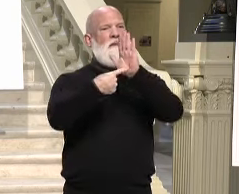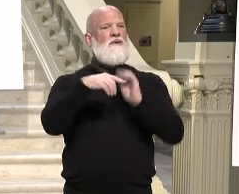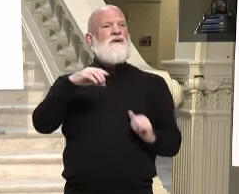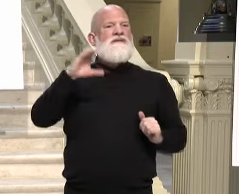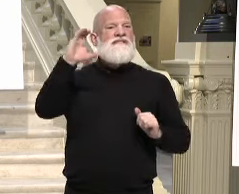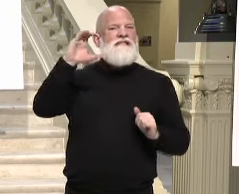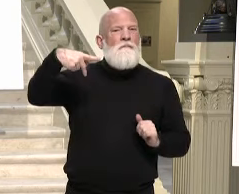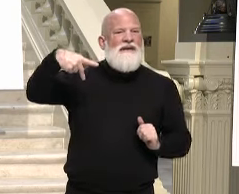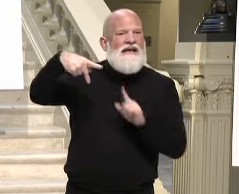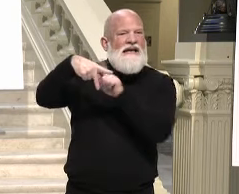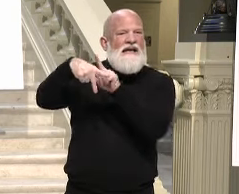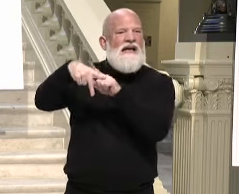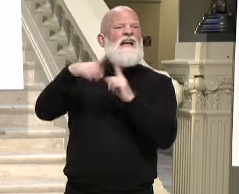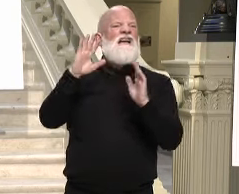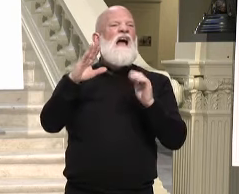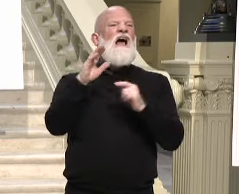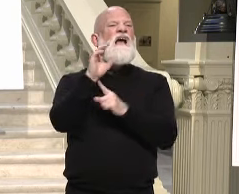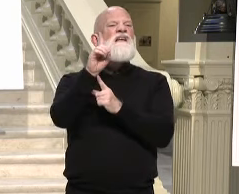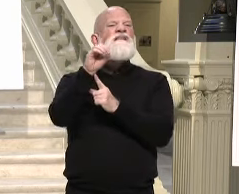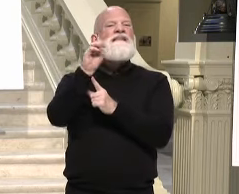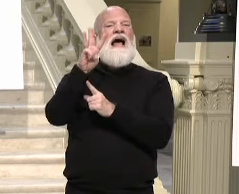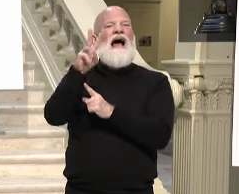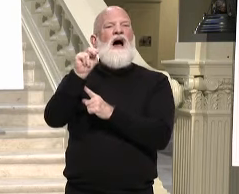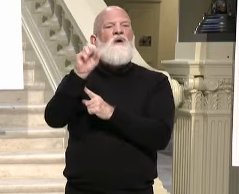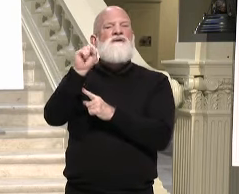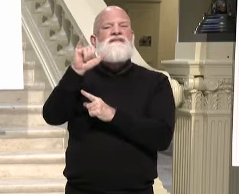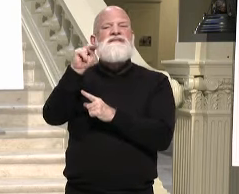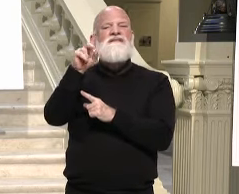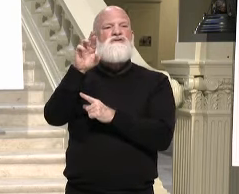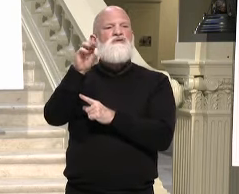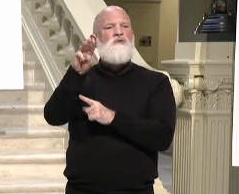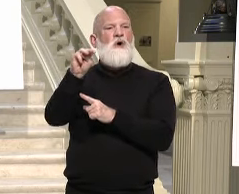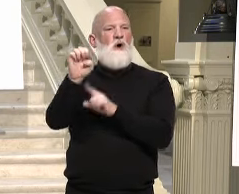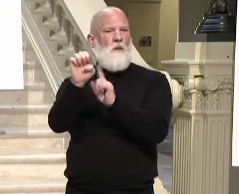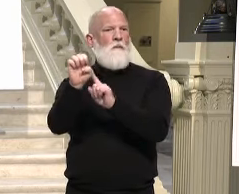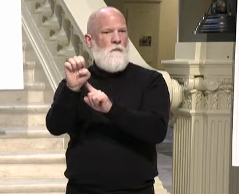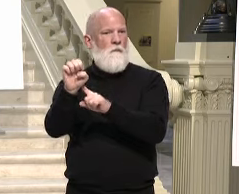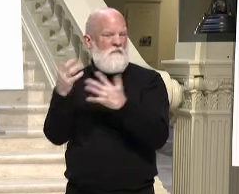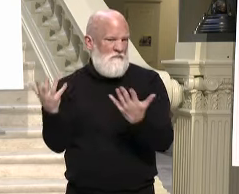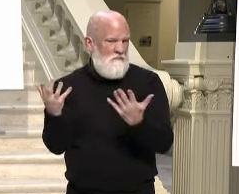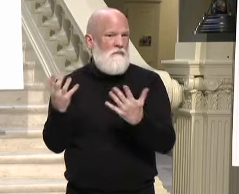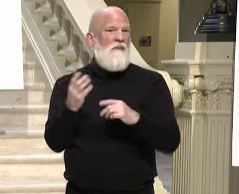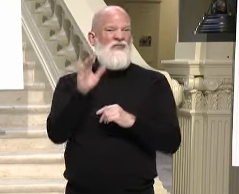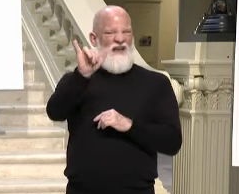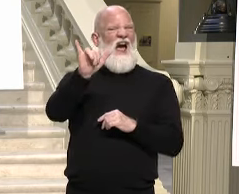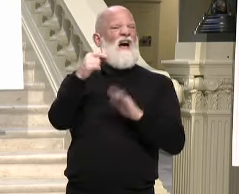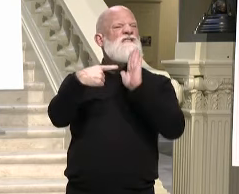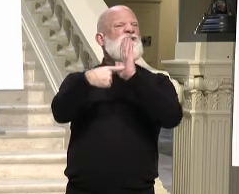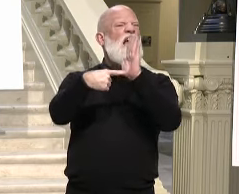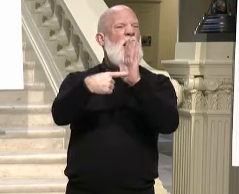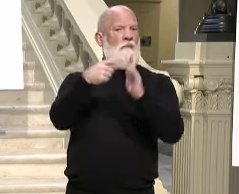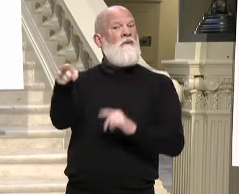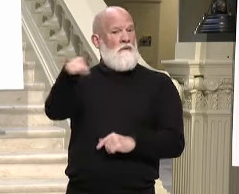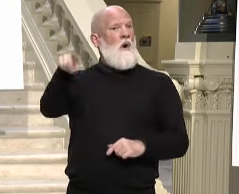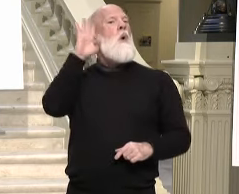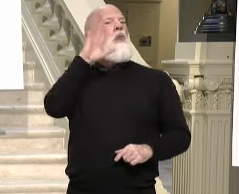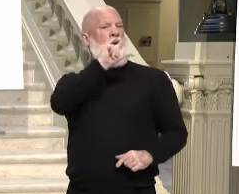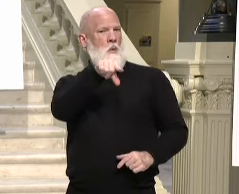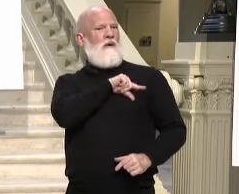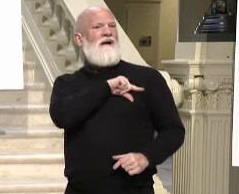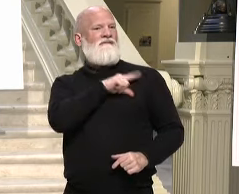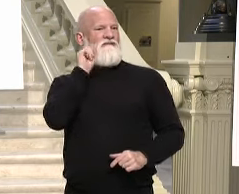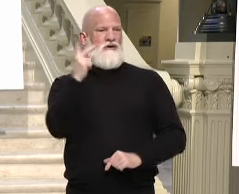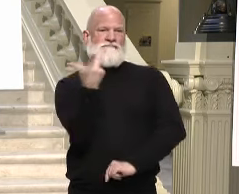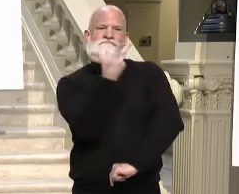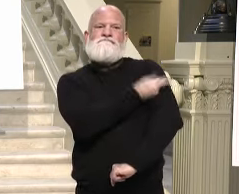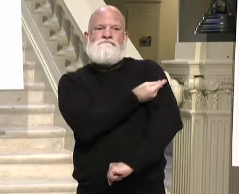individual with Down syndrome. But in addition, we will be vaccinating those those parents of